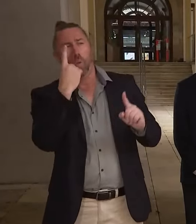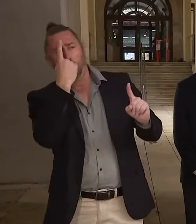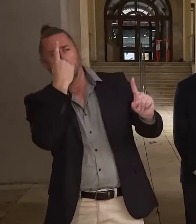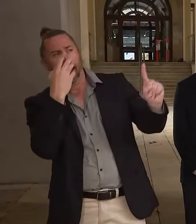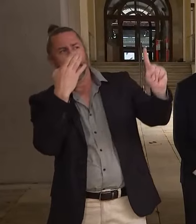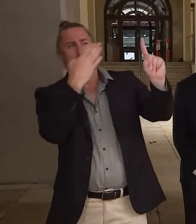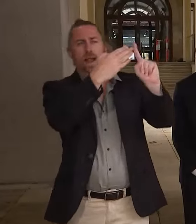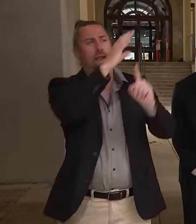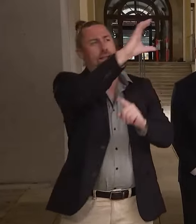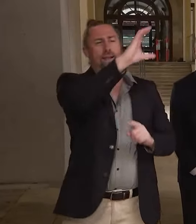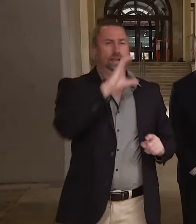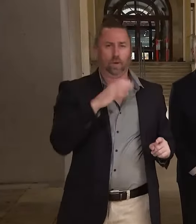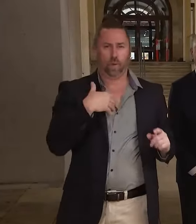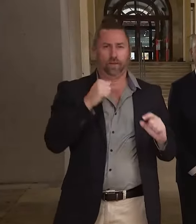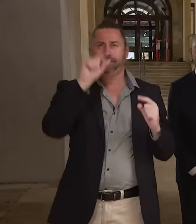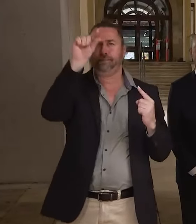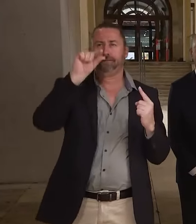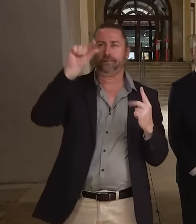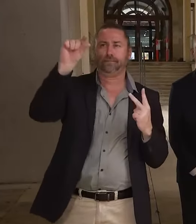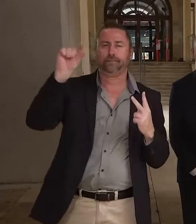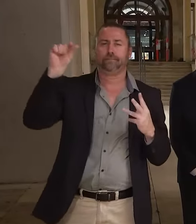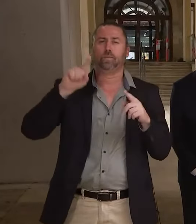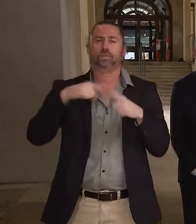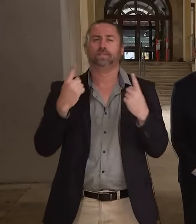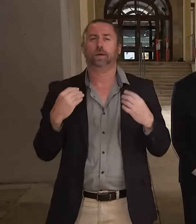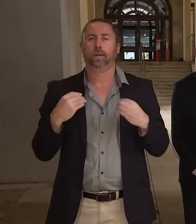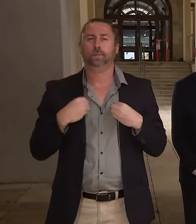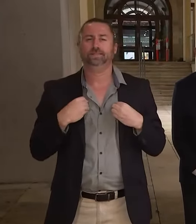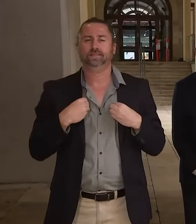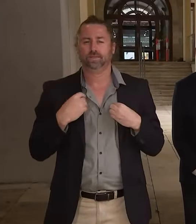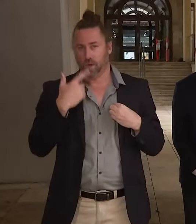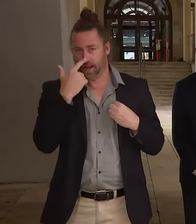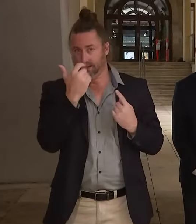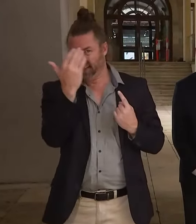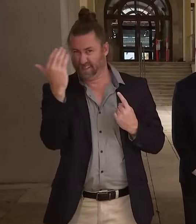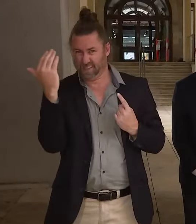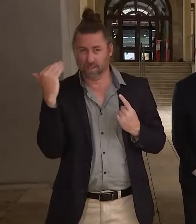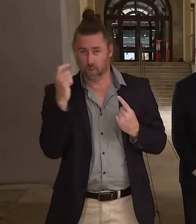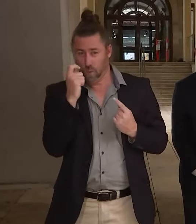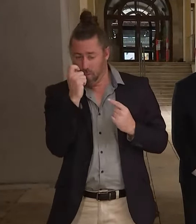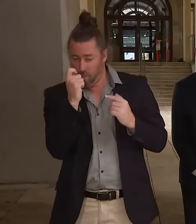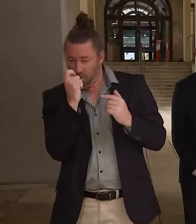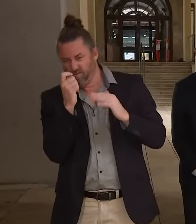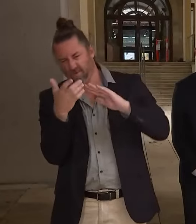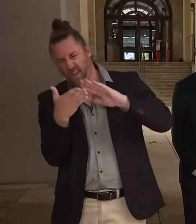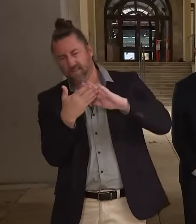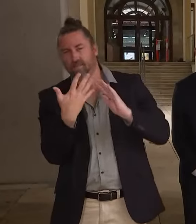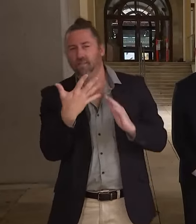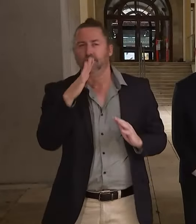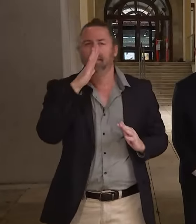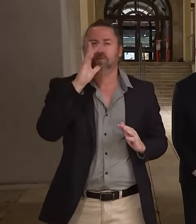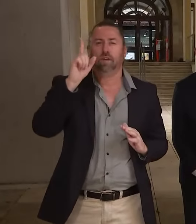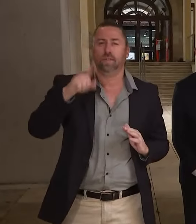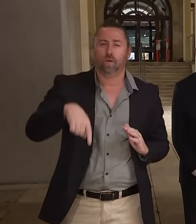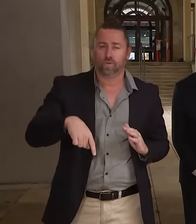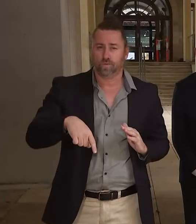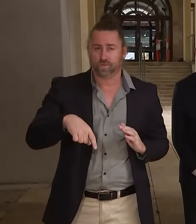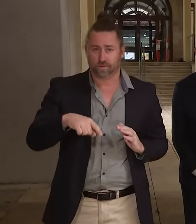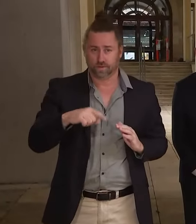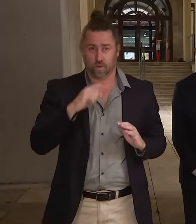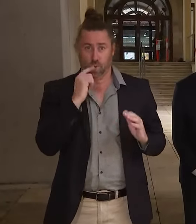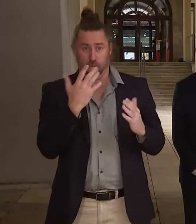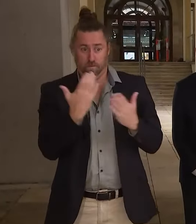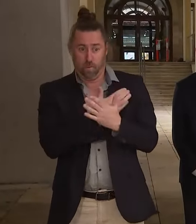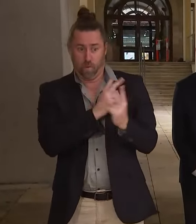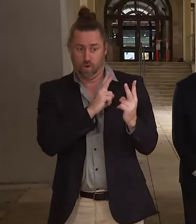originally was going to deliver the 500,000, but we've been able to source almost 500,000 already. We've got more coming into the state this